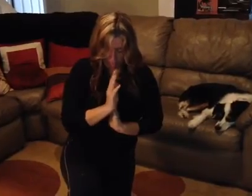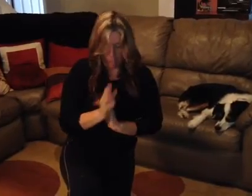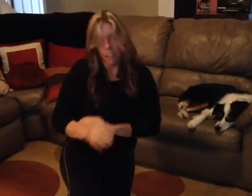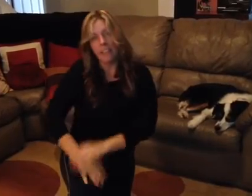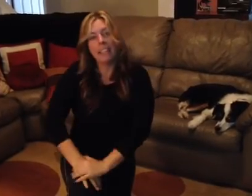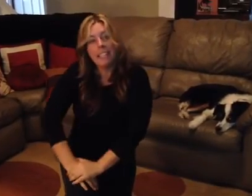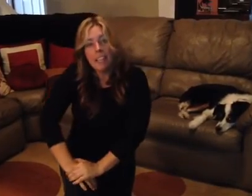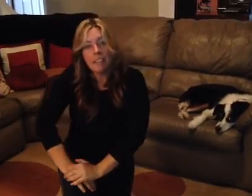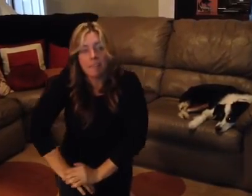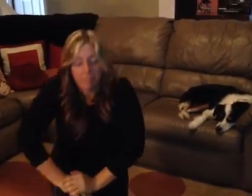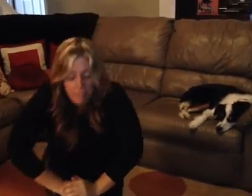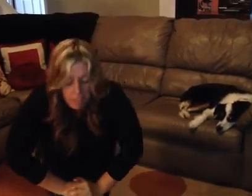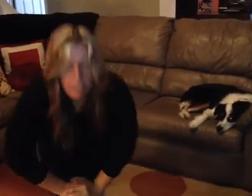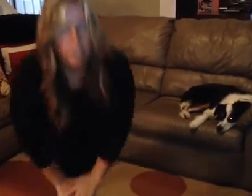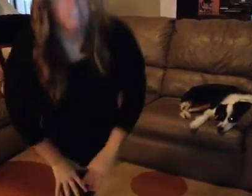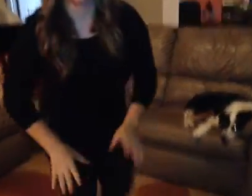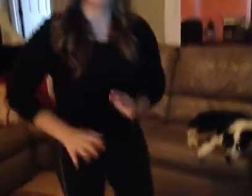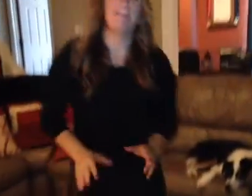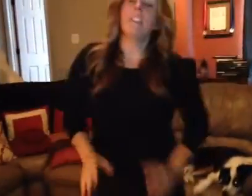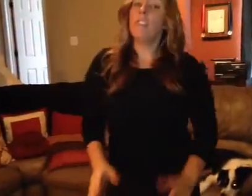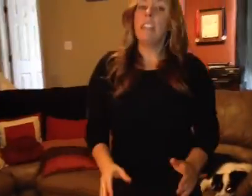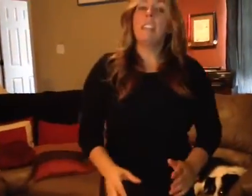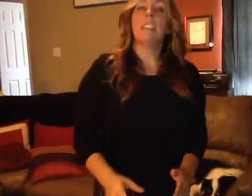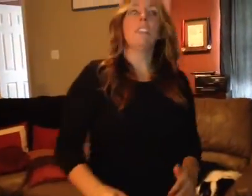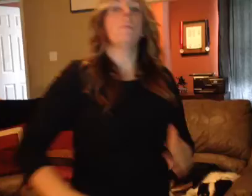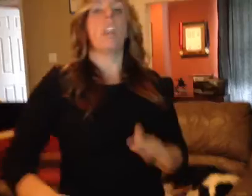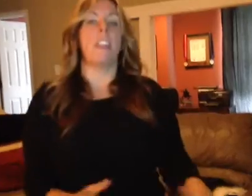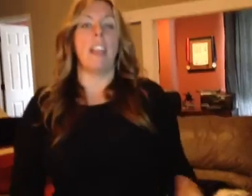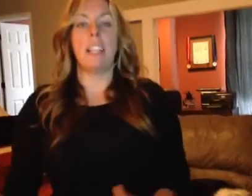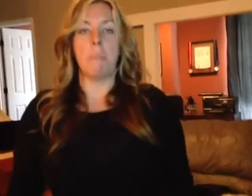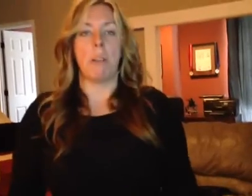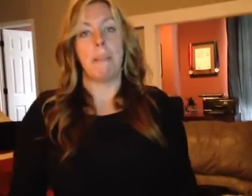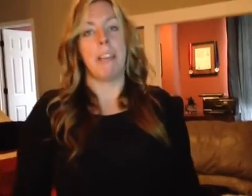and that's it you're gonna stay right there on your knees until we go to the next moment and then